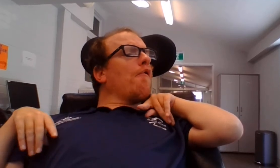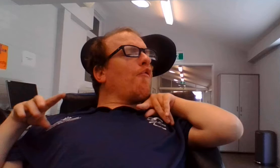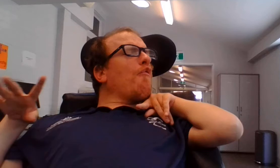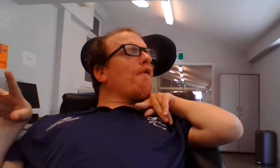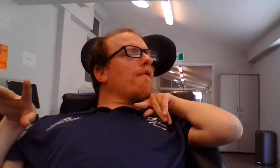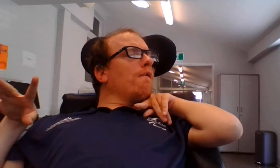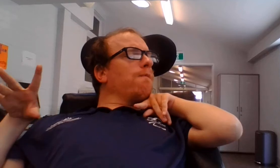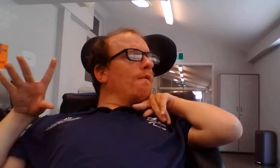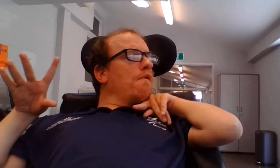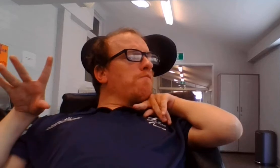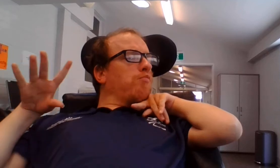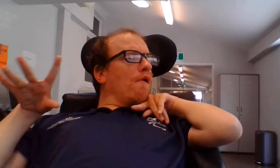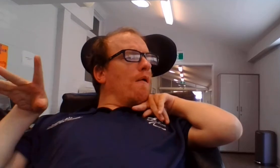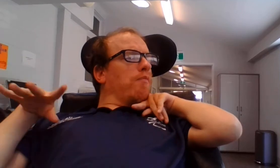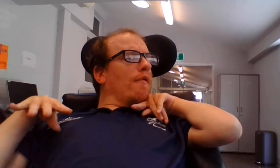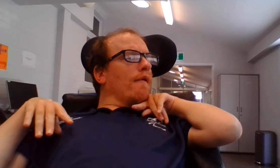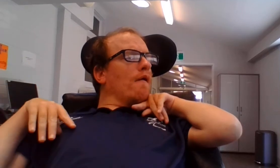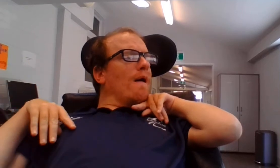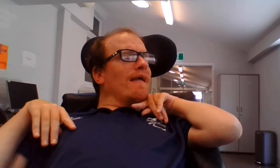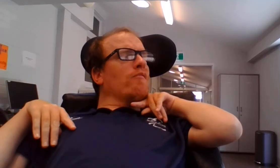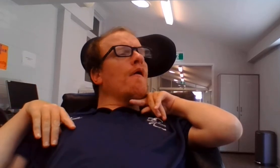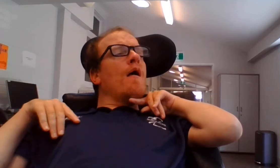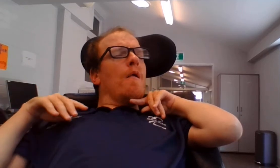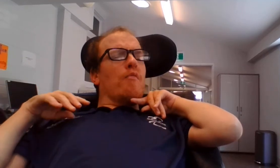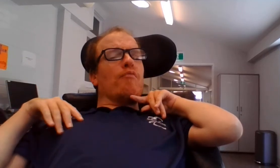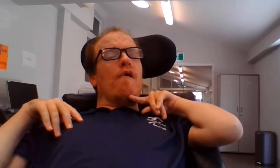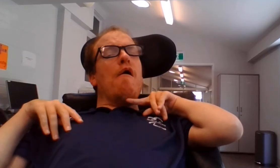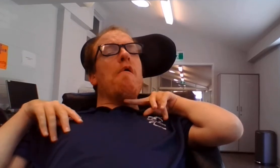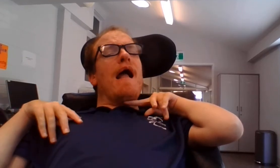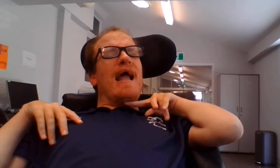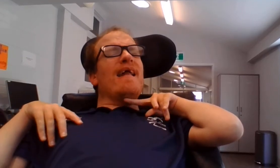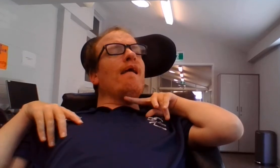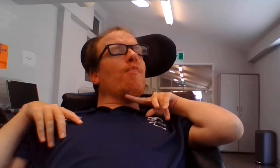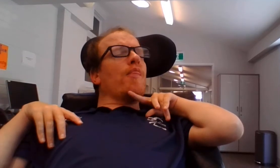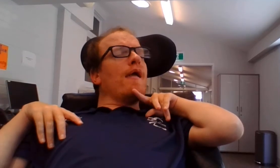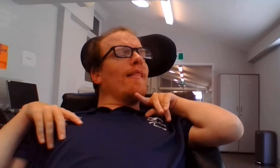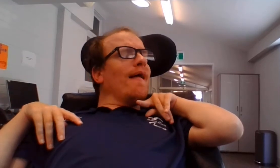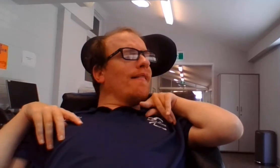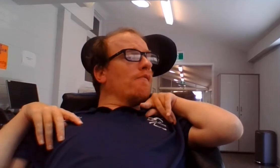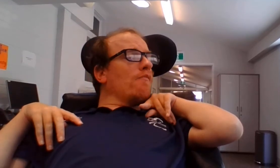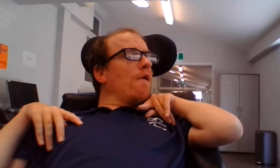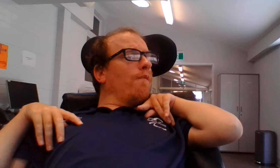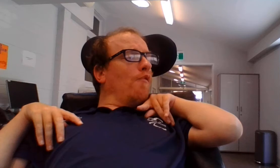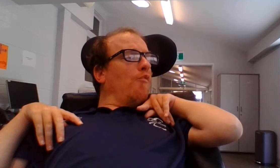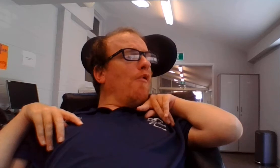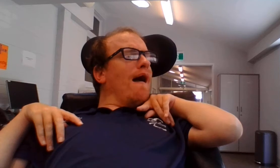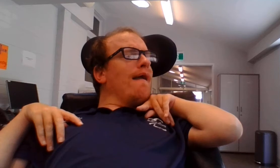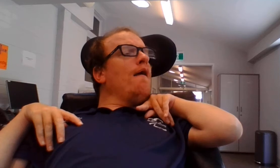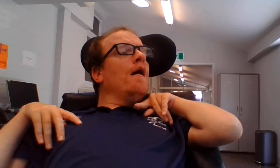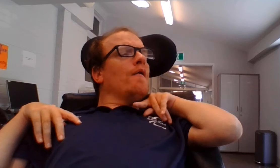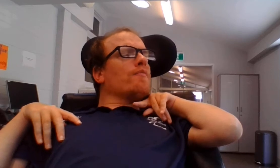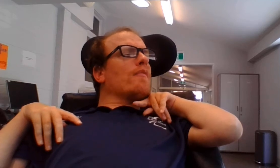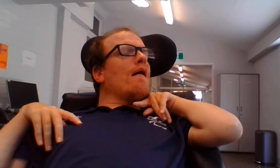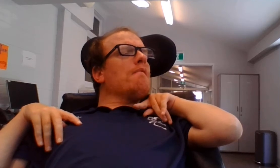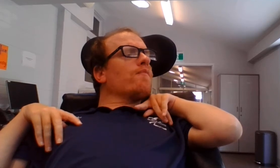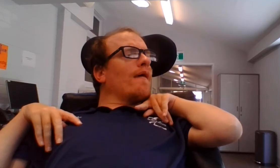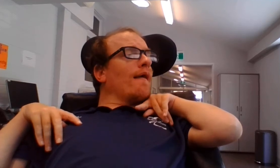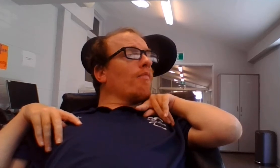cook your food properly, guys. Throw anything that is off the way. Don't take